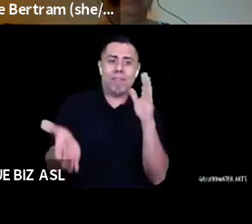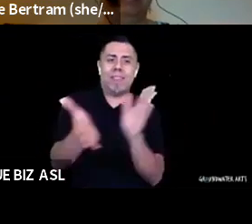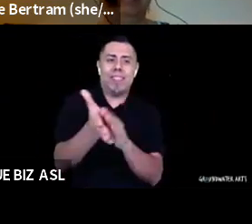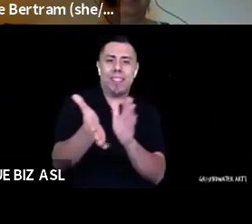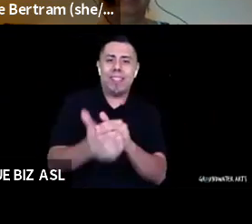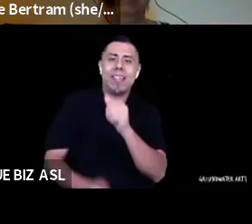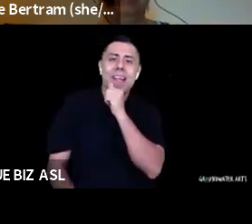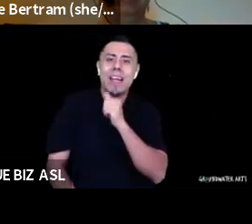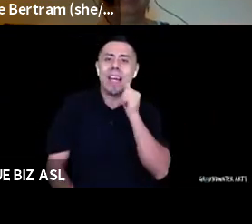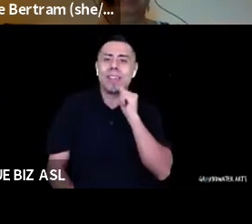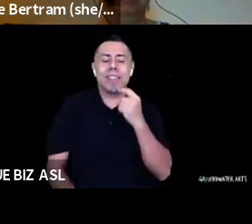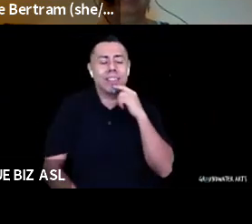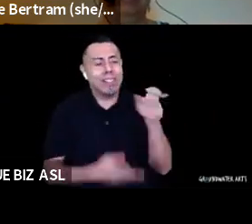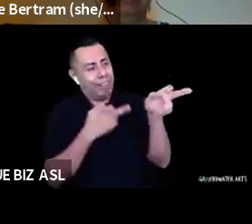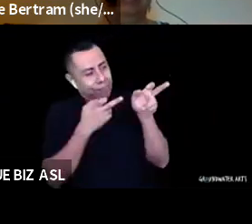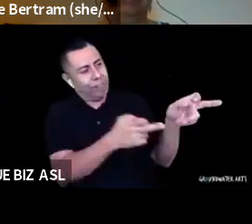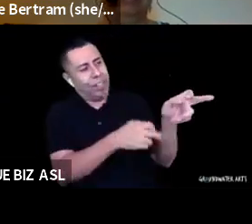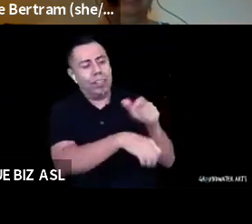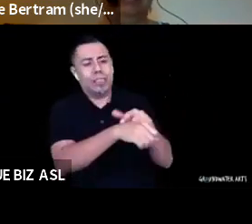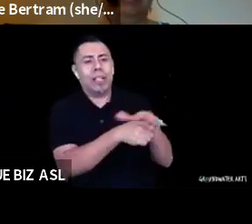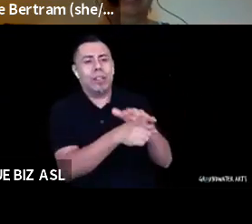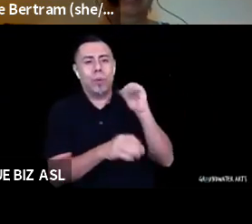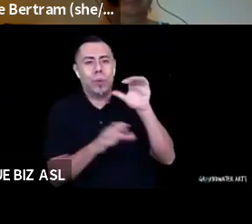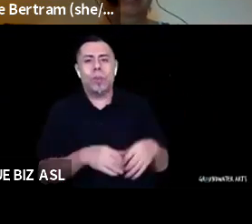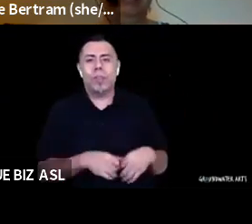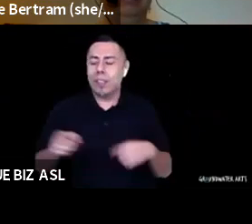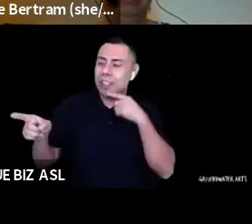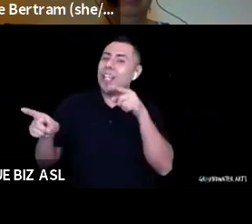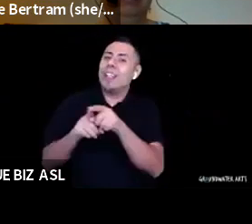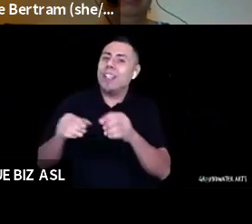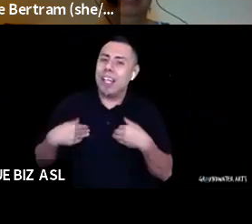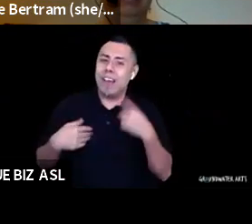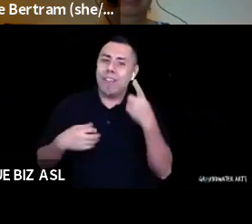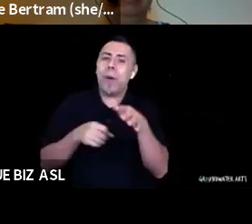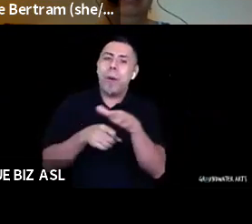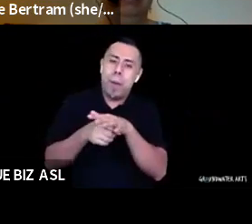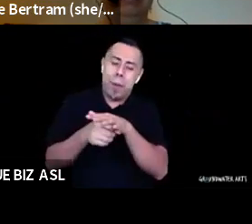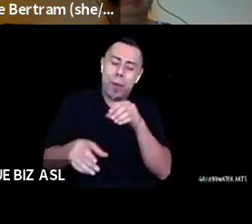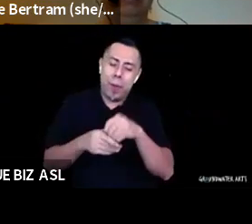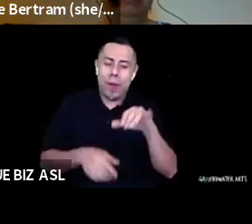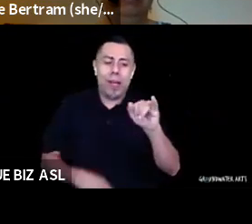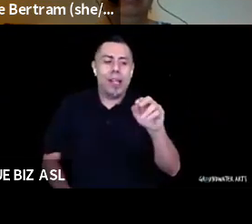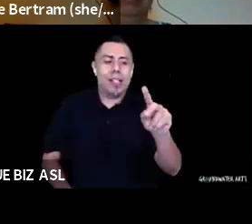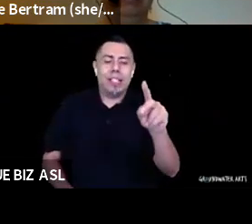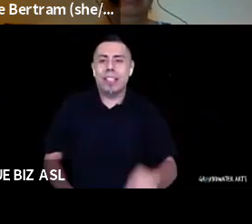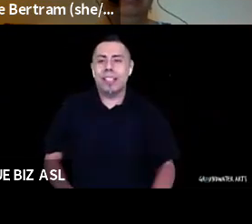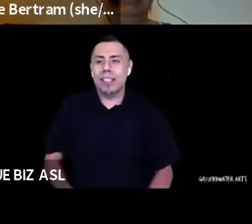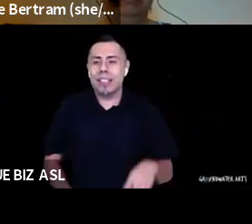also. I will say all of these discussions we've been having about money will be continued in our next call on